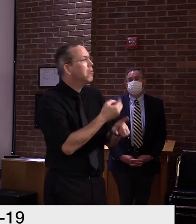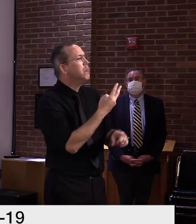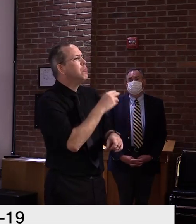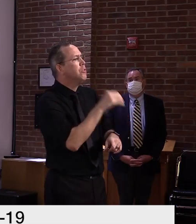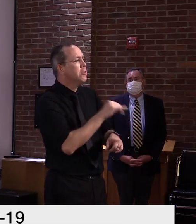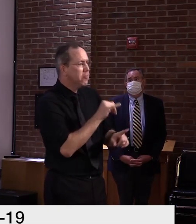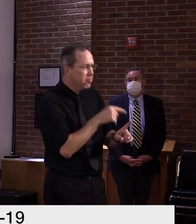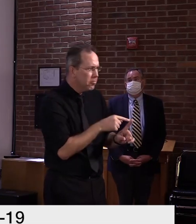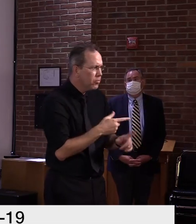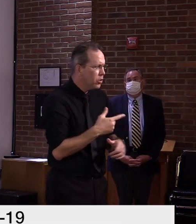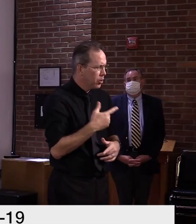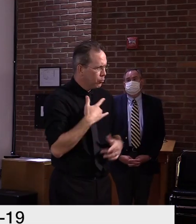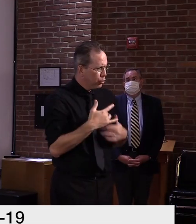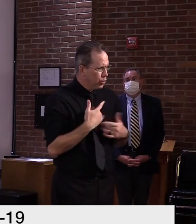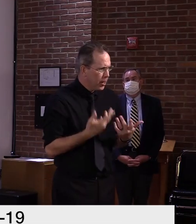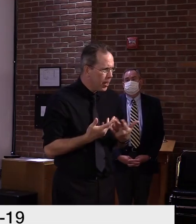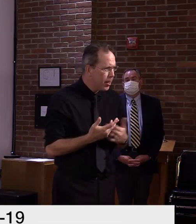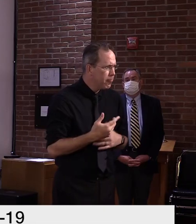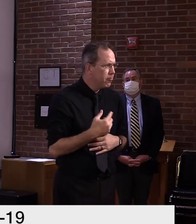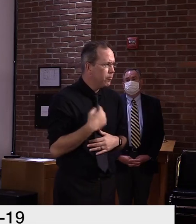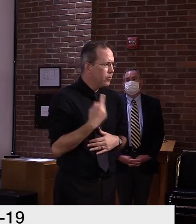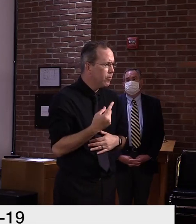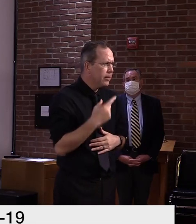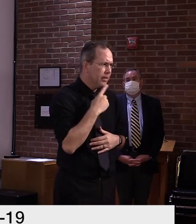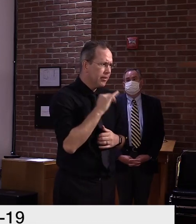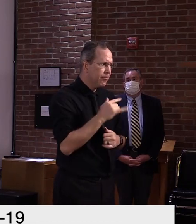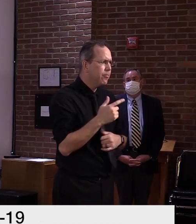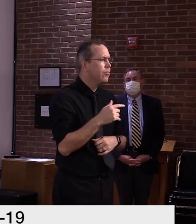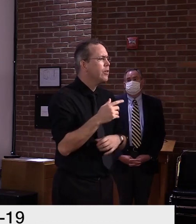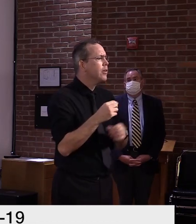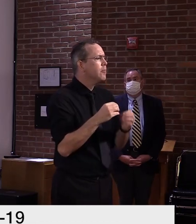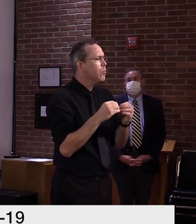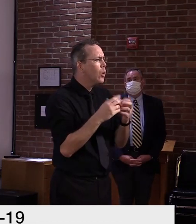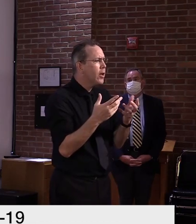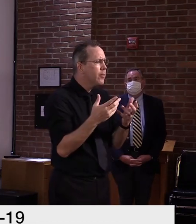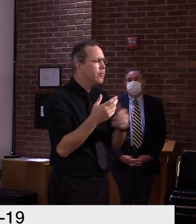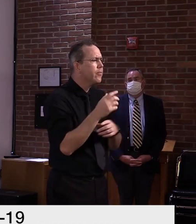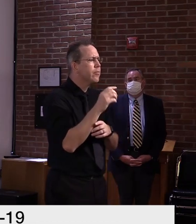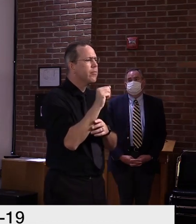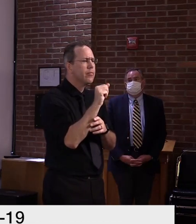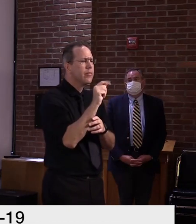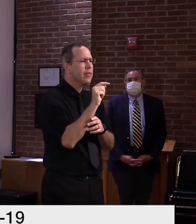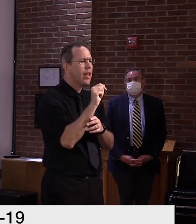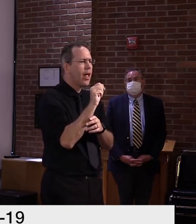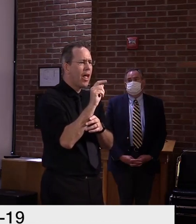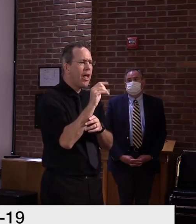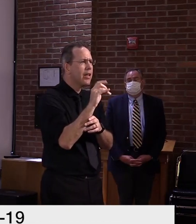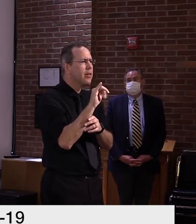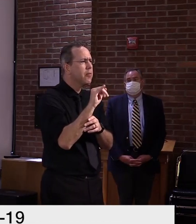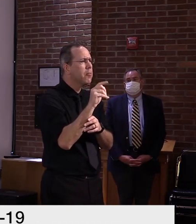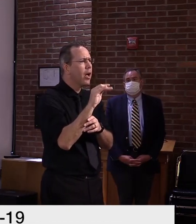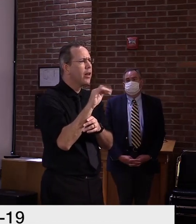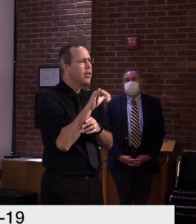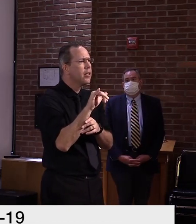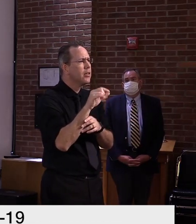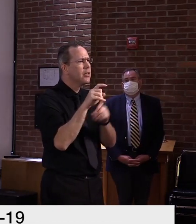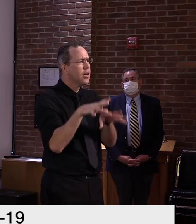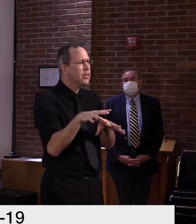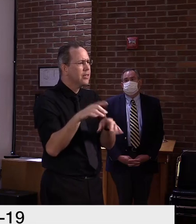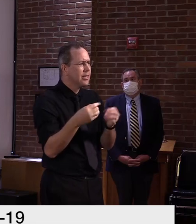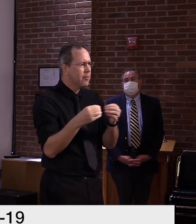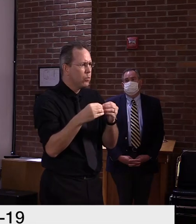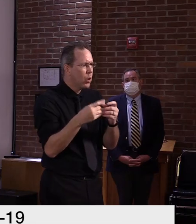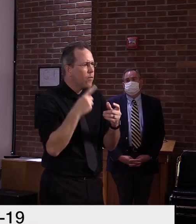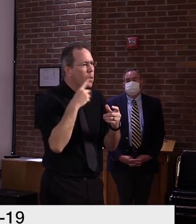needing to do more serology testing, antibody testing to figure out what level we're really at.